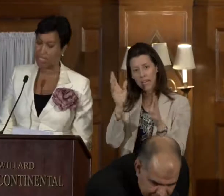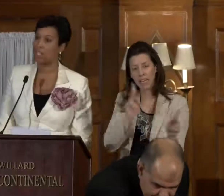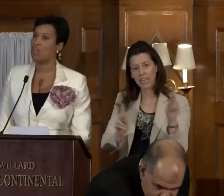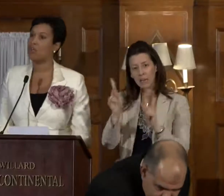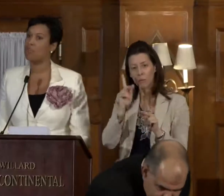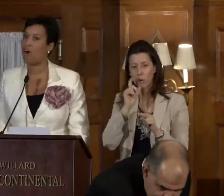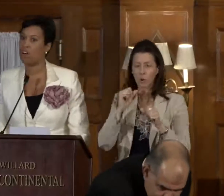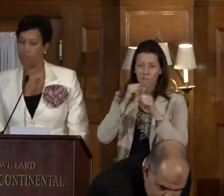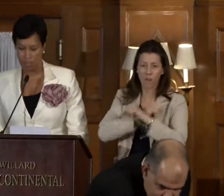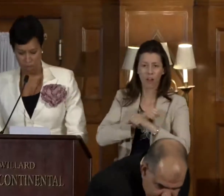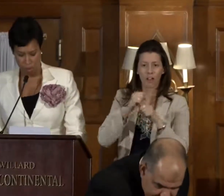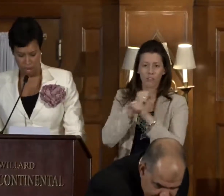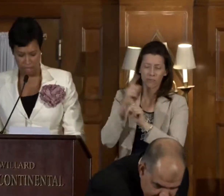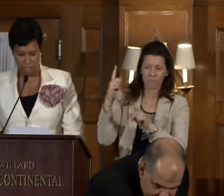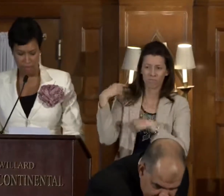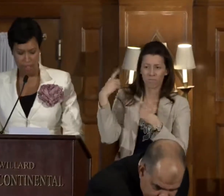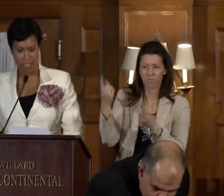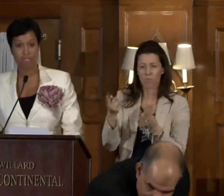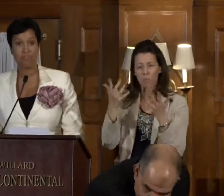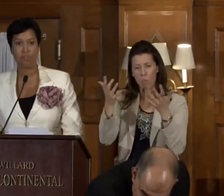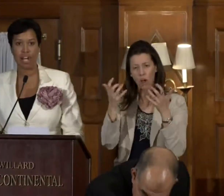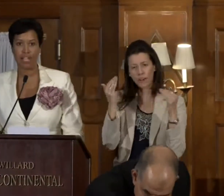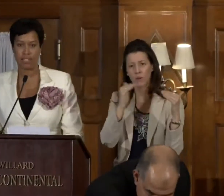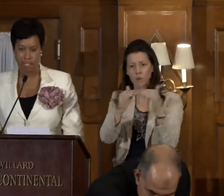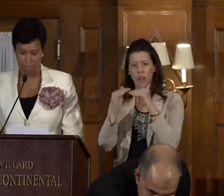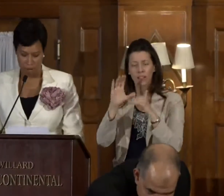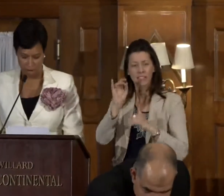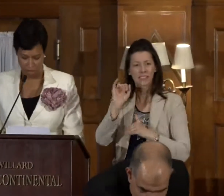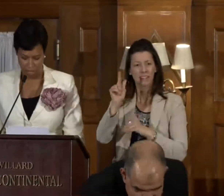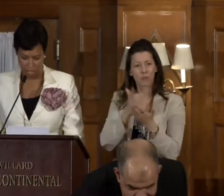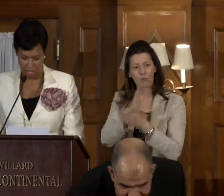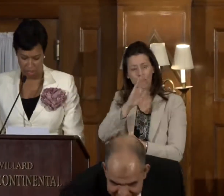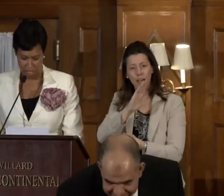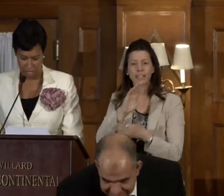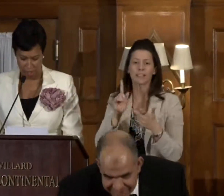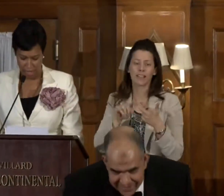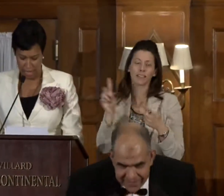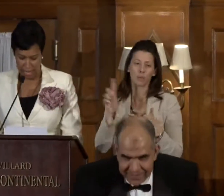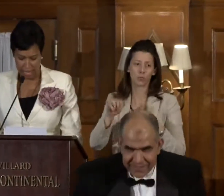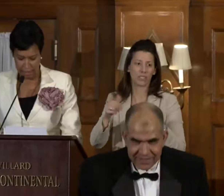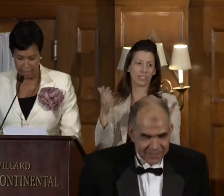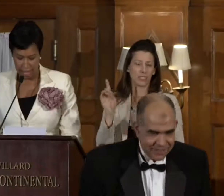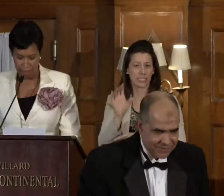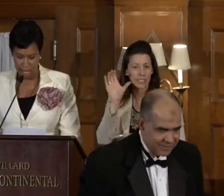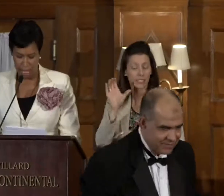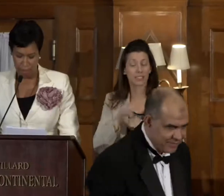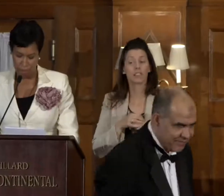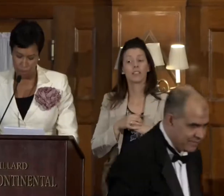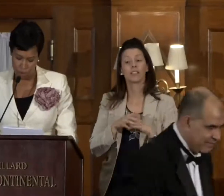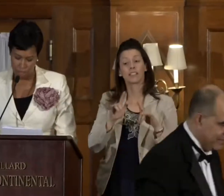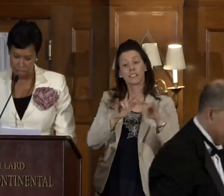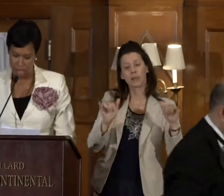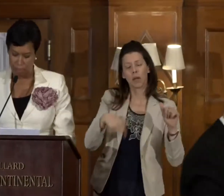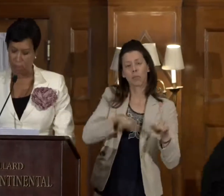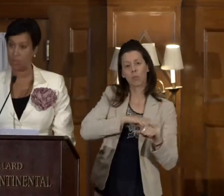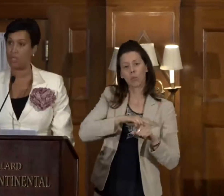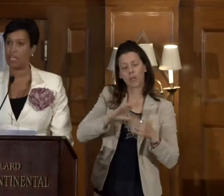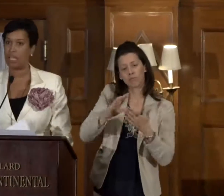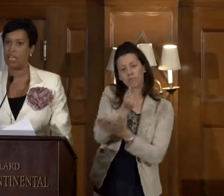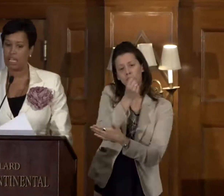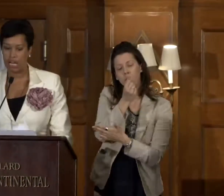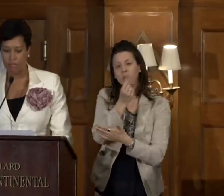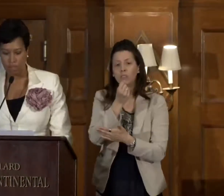past and present, who fought for equality, civil rights, and democracy in our city. And at the same time, we use this